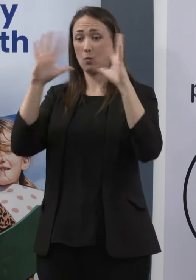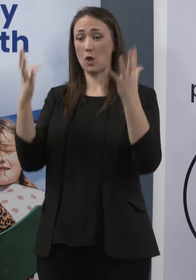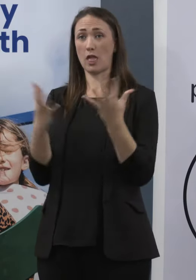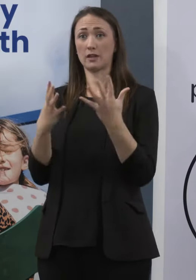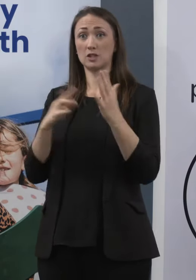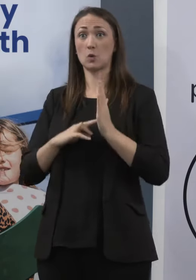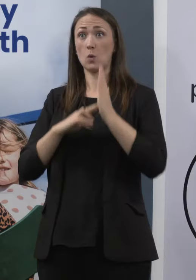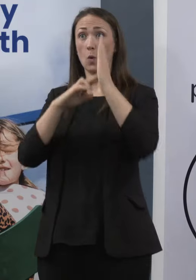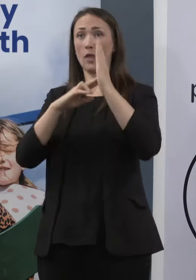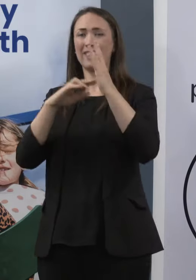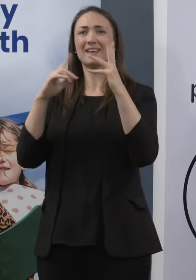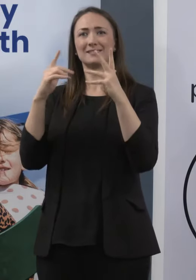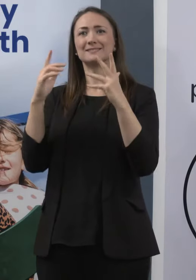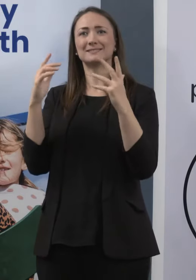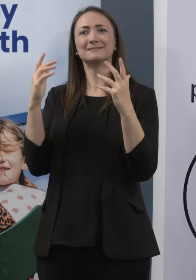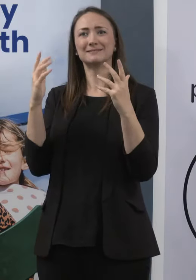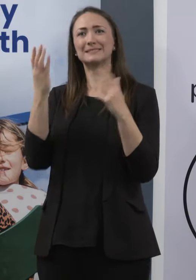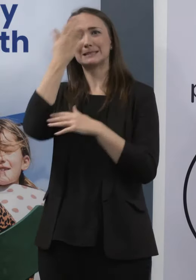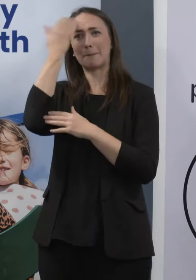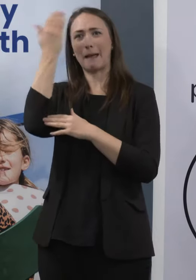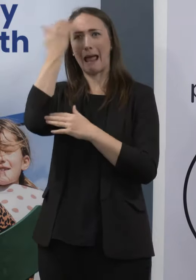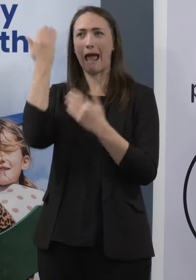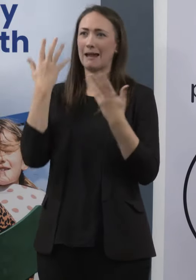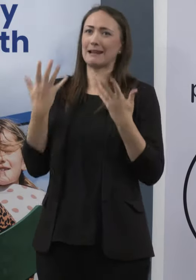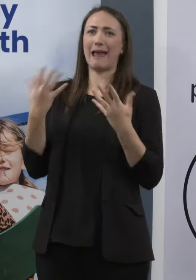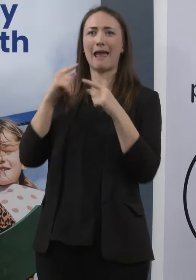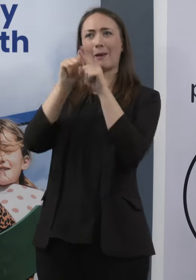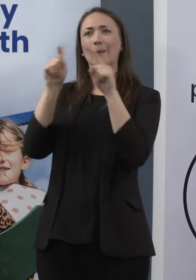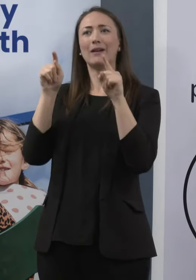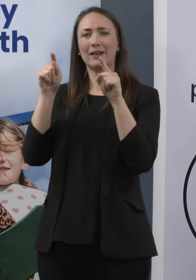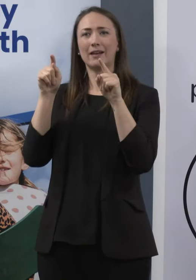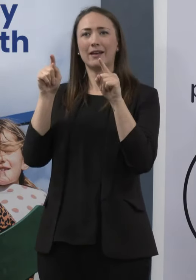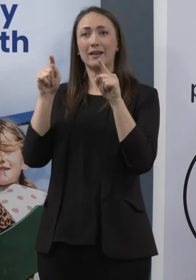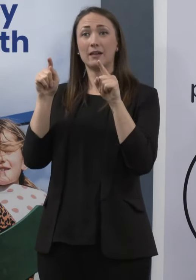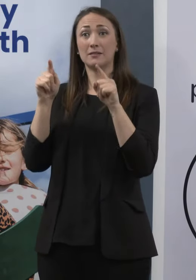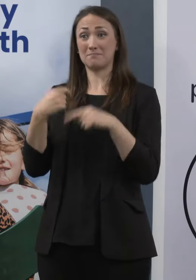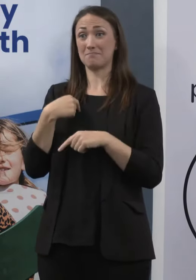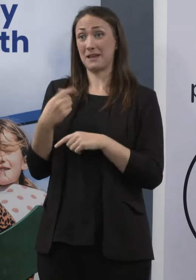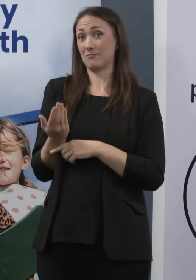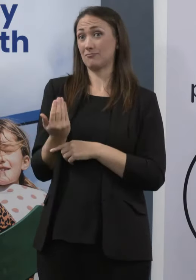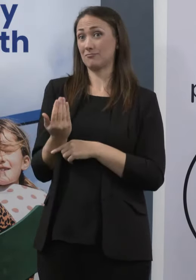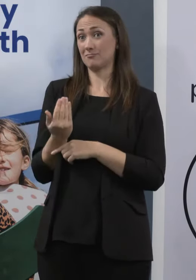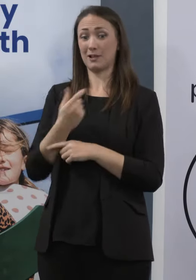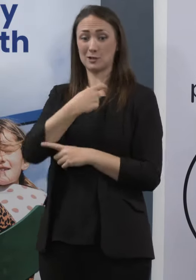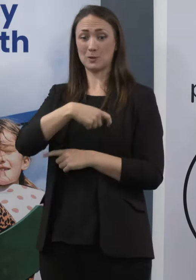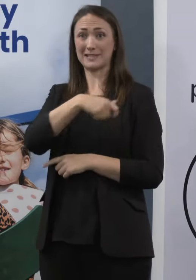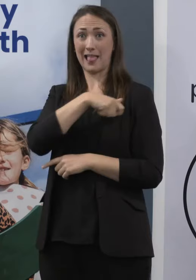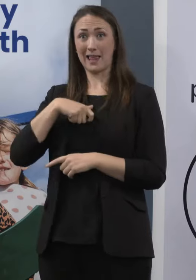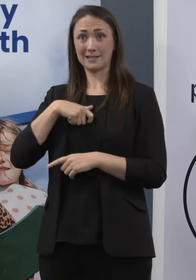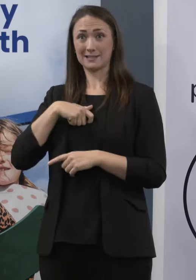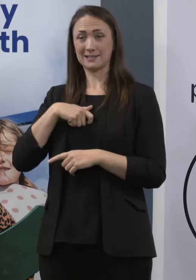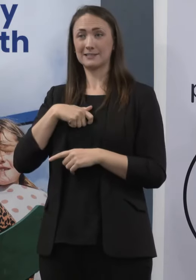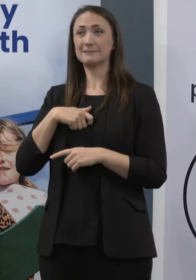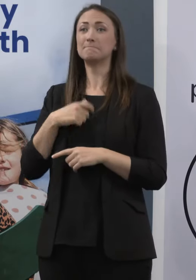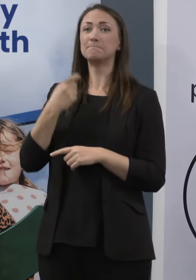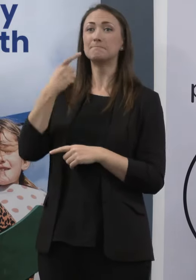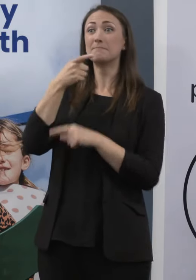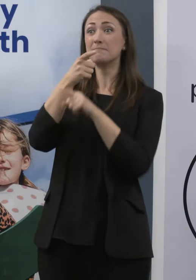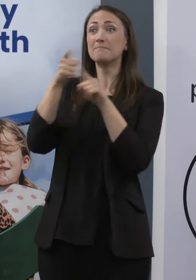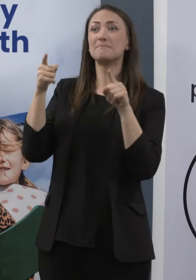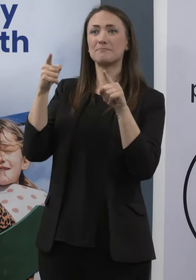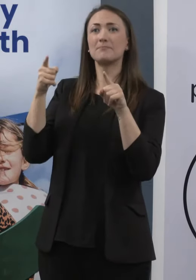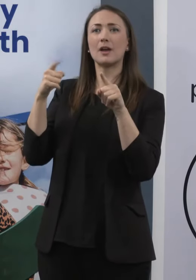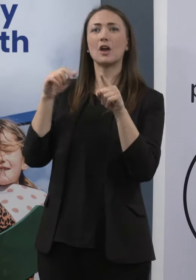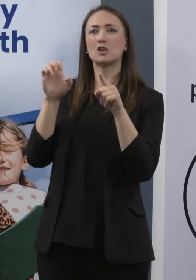And I can say from my recent trip to Switzerland, that Northern Hemisphere countries are looking very closely at New Zealand and